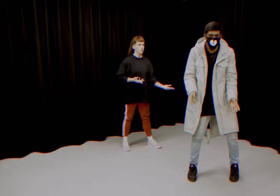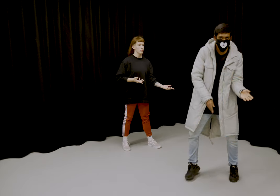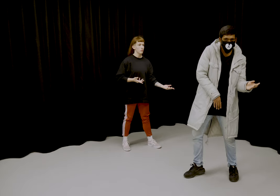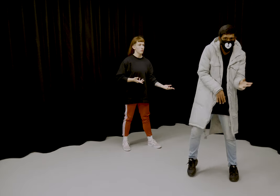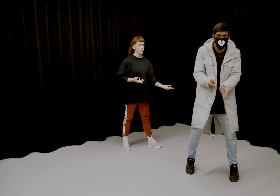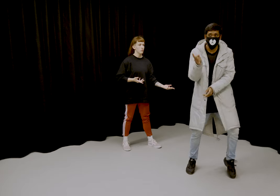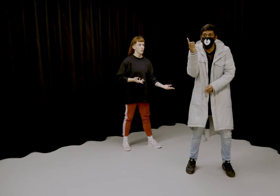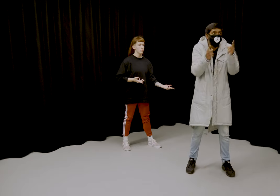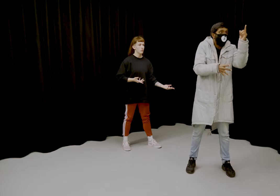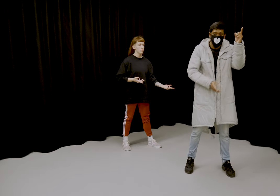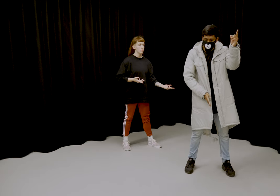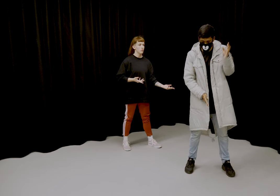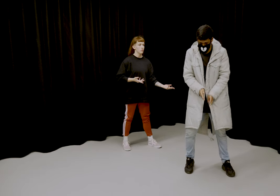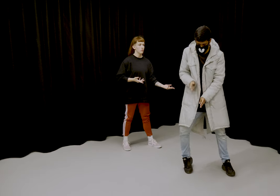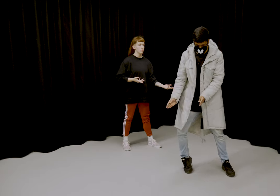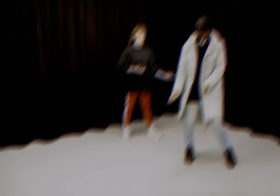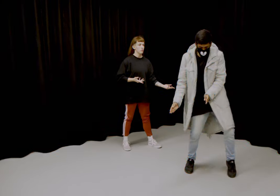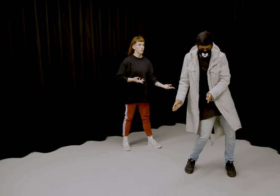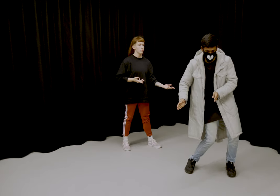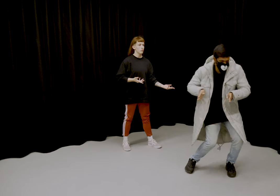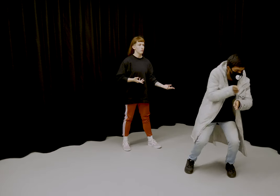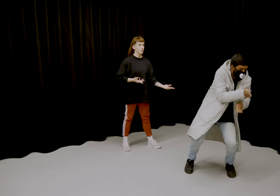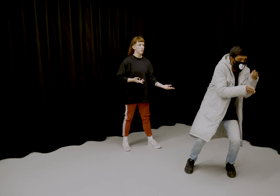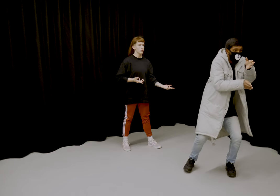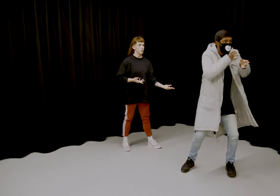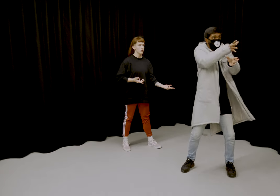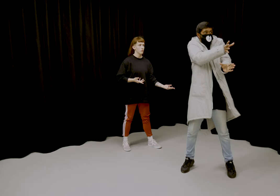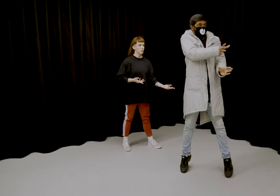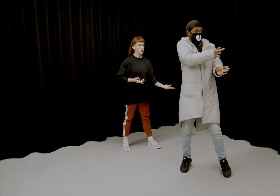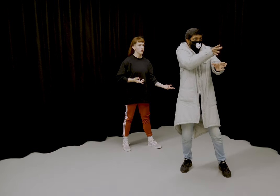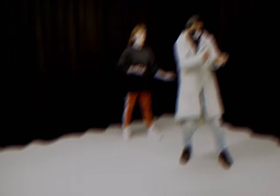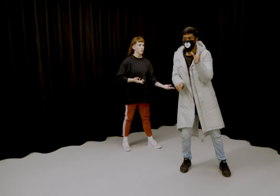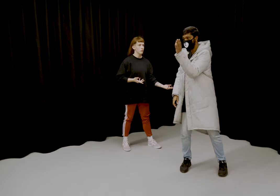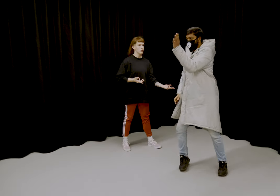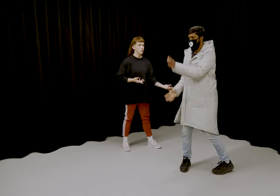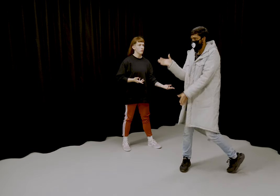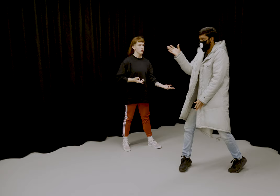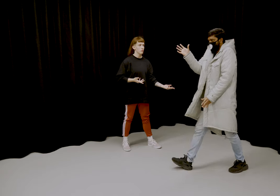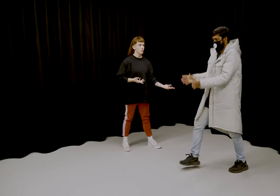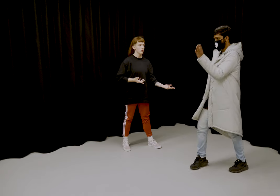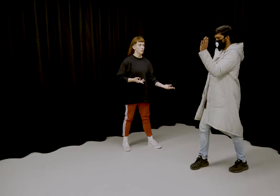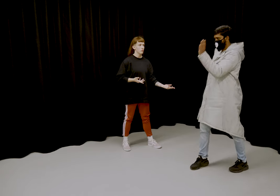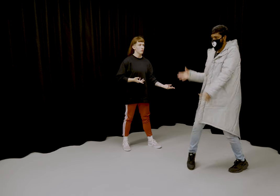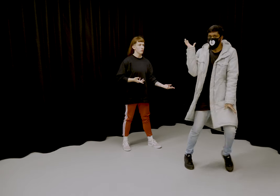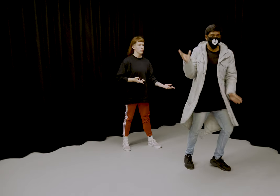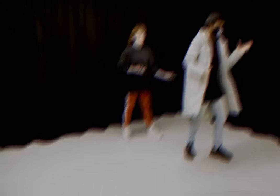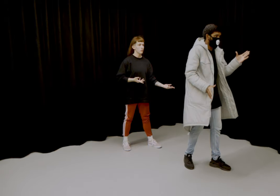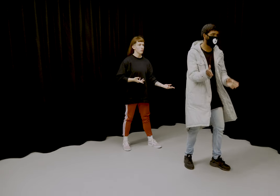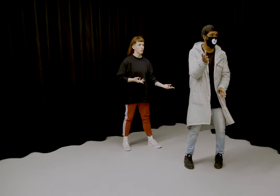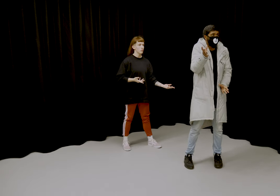moments forever remember together This sense is all we know Don't matter about the stress For the memory is